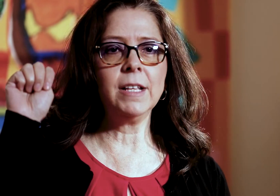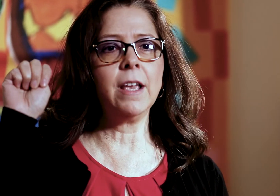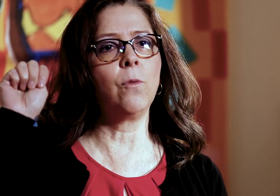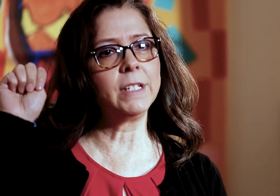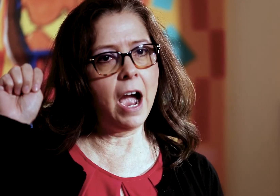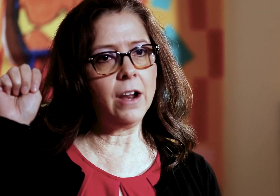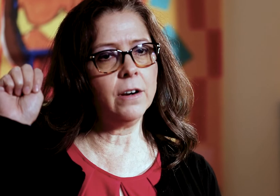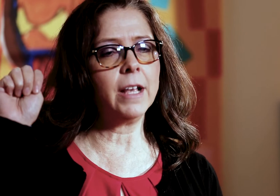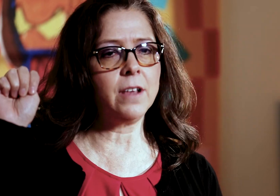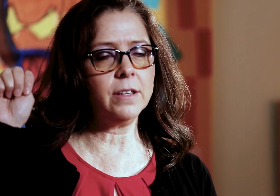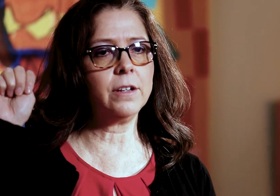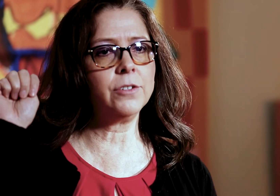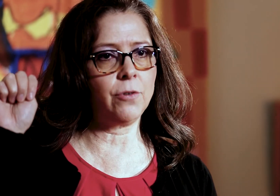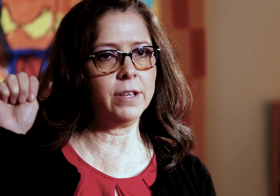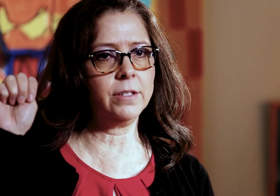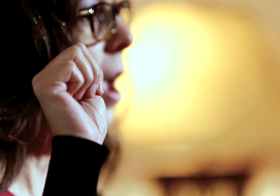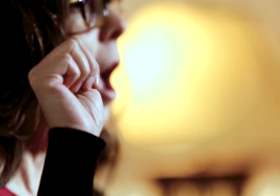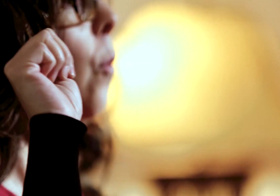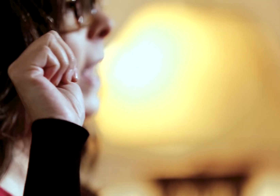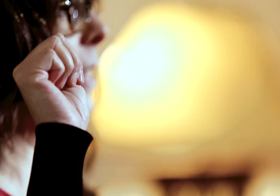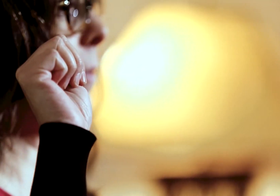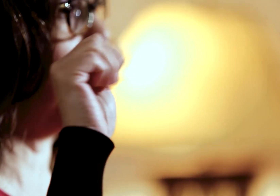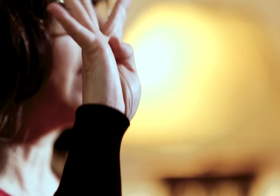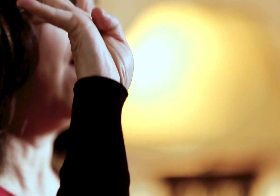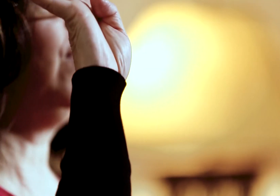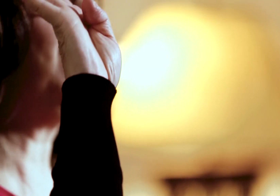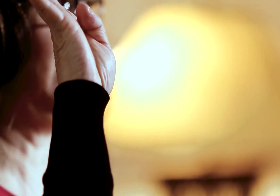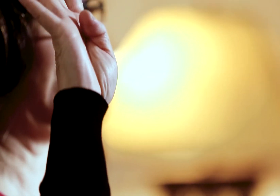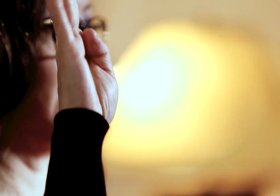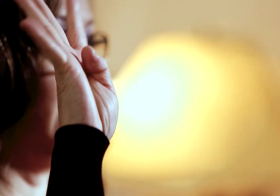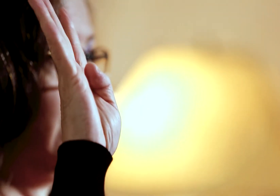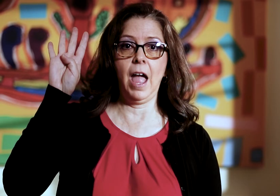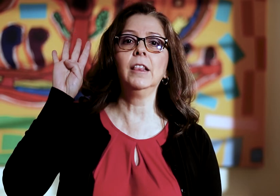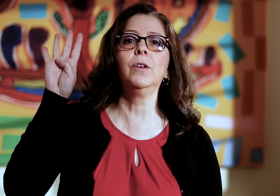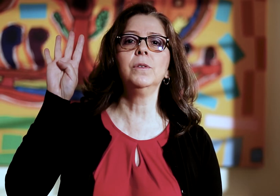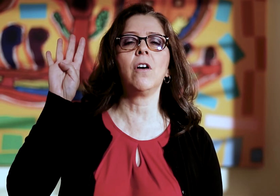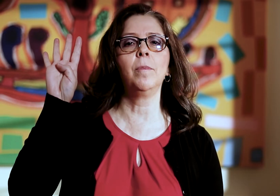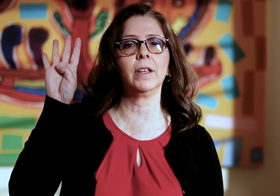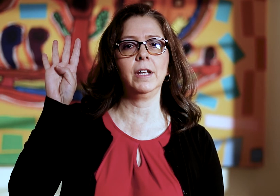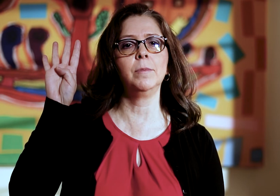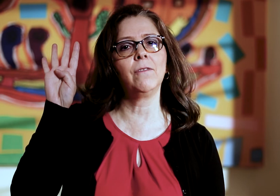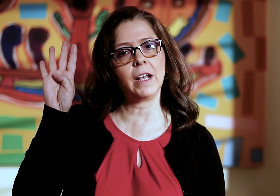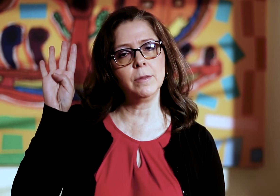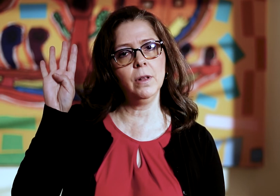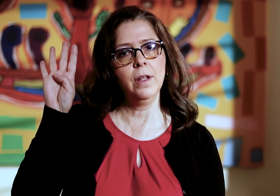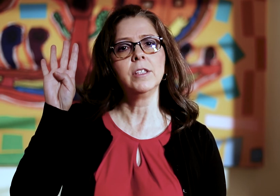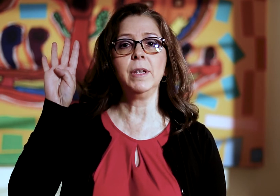if we're tired, exhausted, or stressed, we can sometimes flip our lids and lose our ability to be flexible, to be